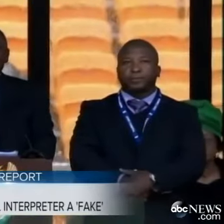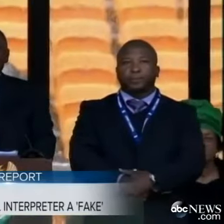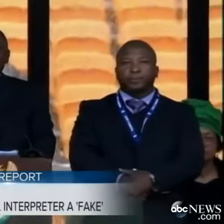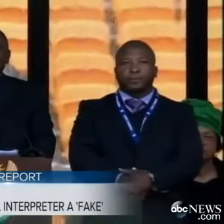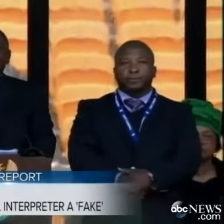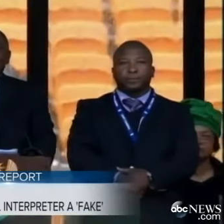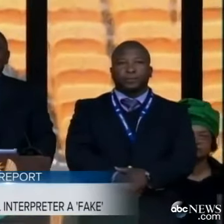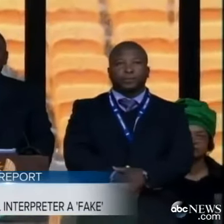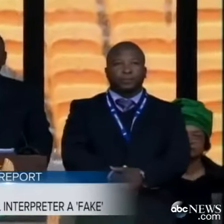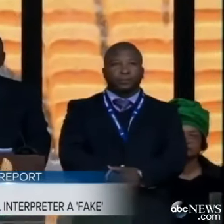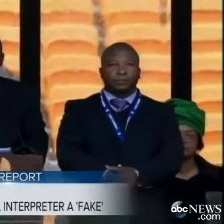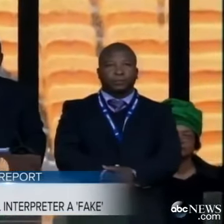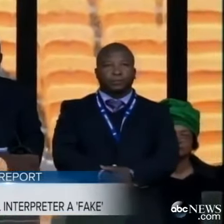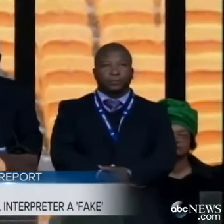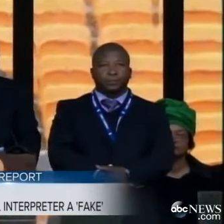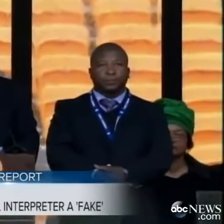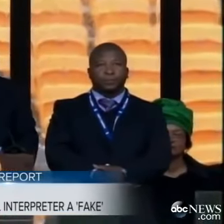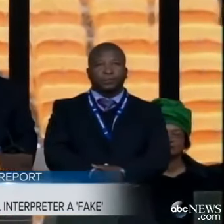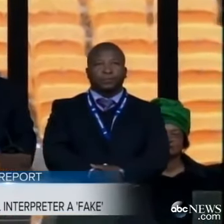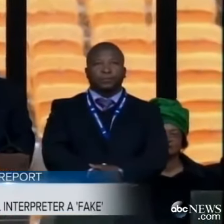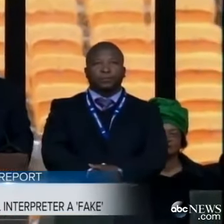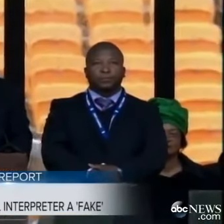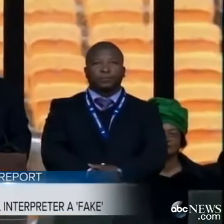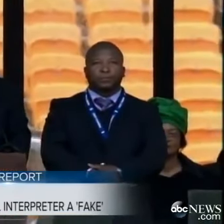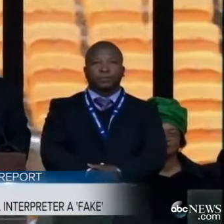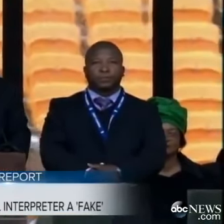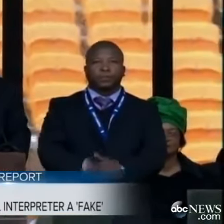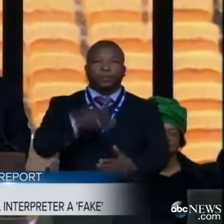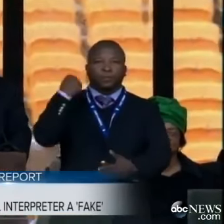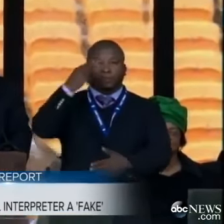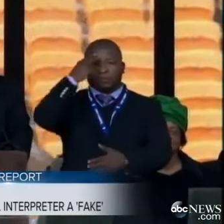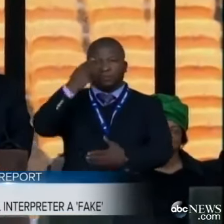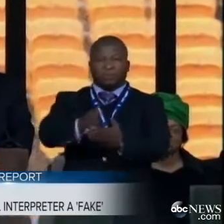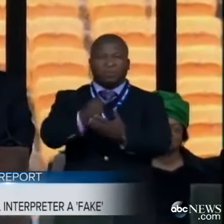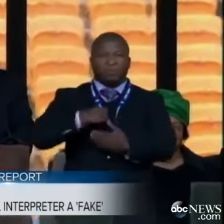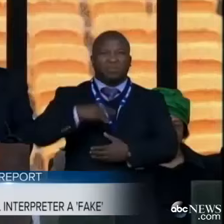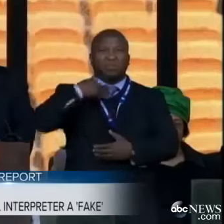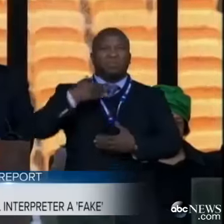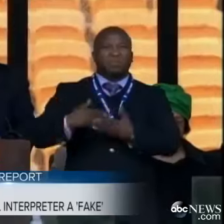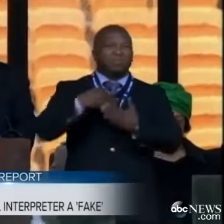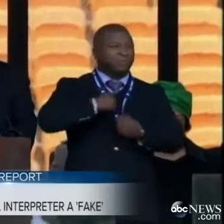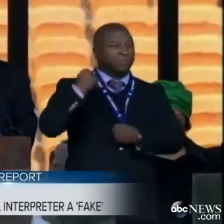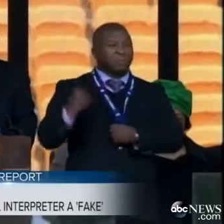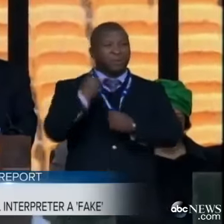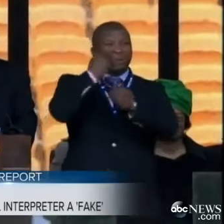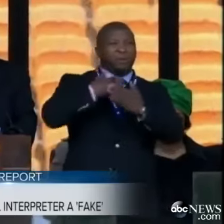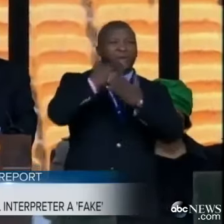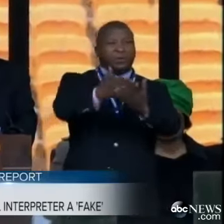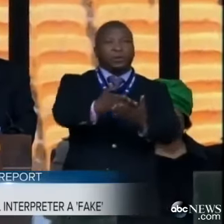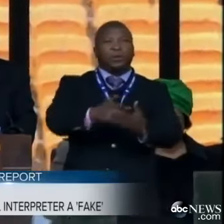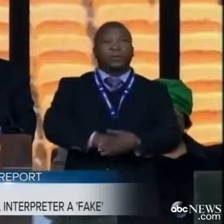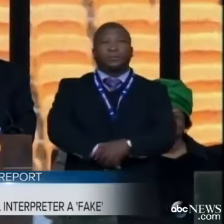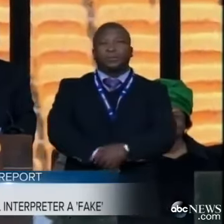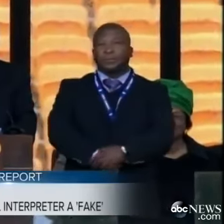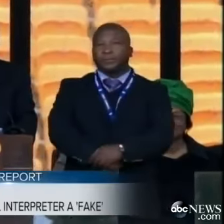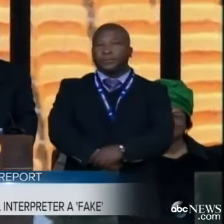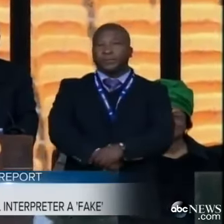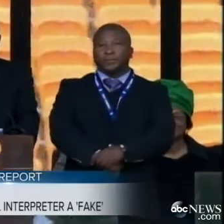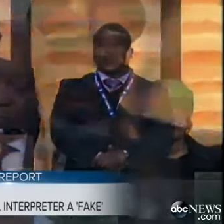just gesturing. It is something, you know, that we wanted to be clear. You know, we point out that we appreciate the